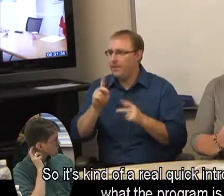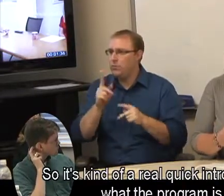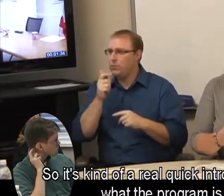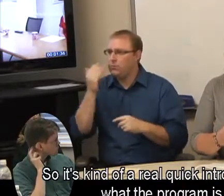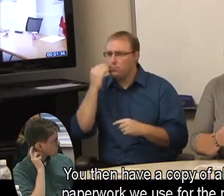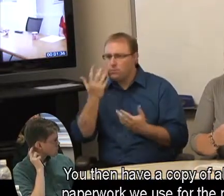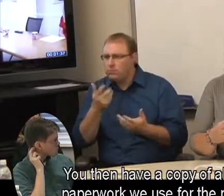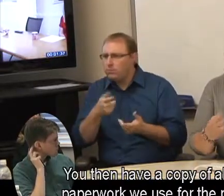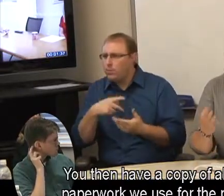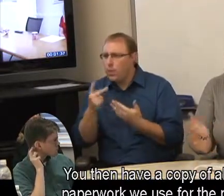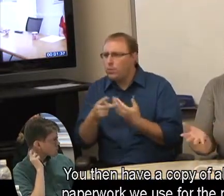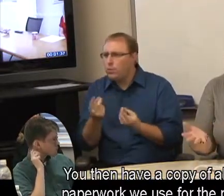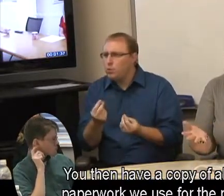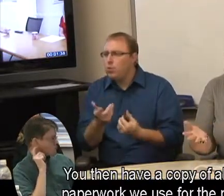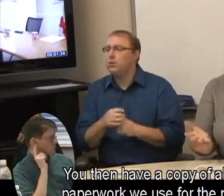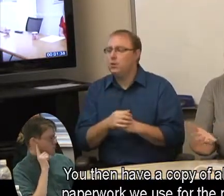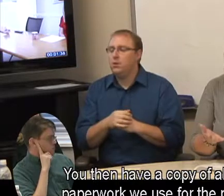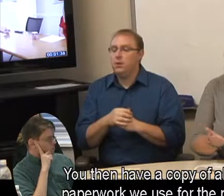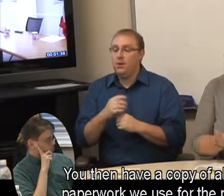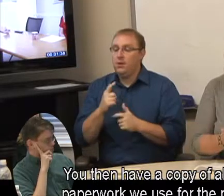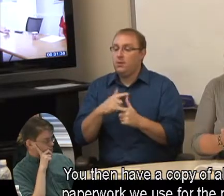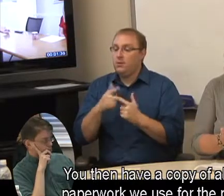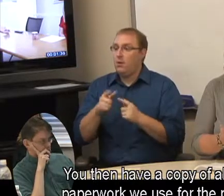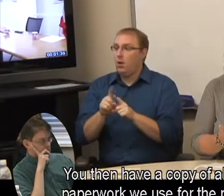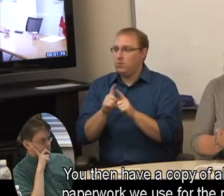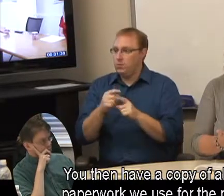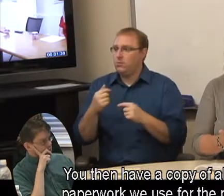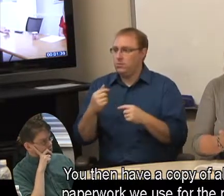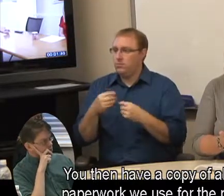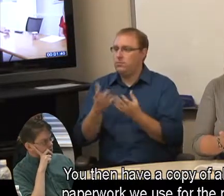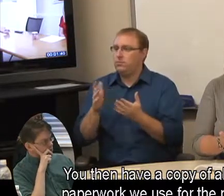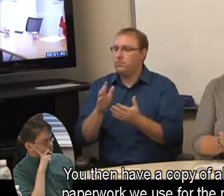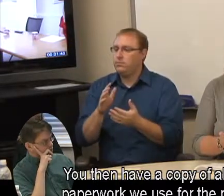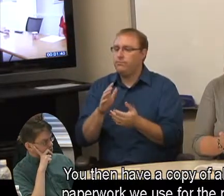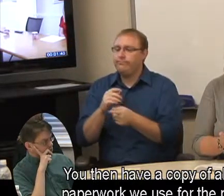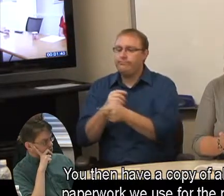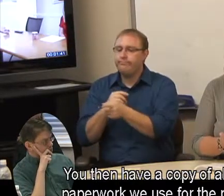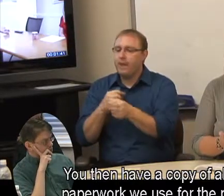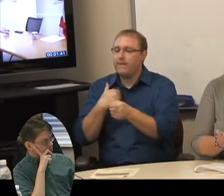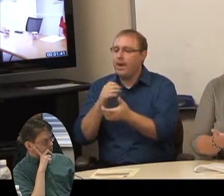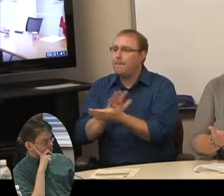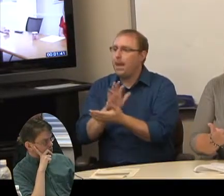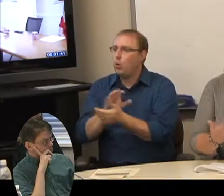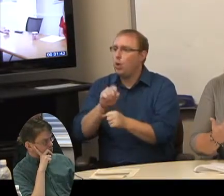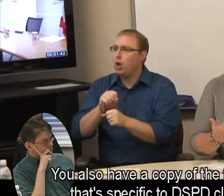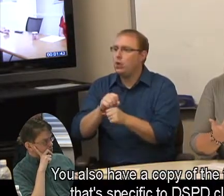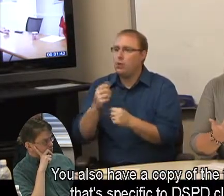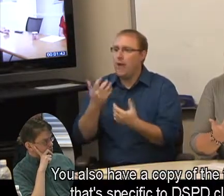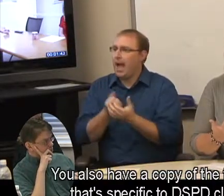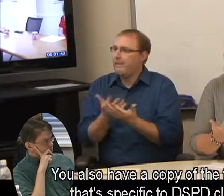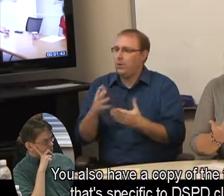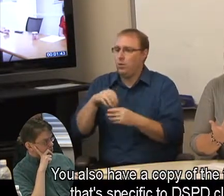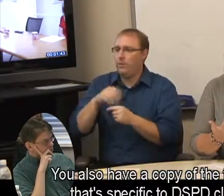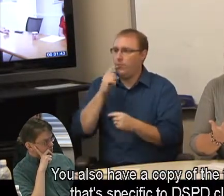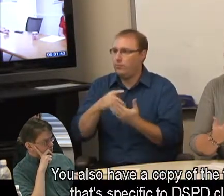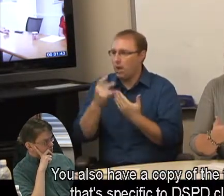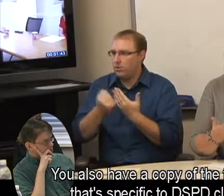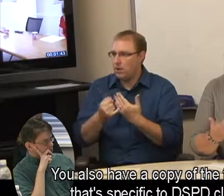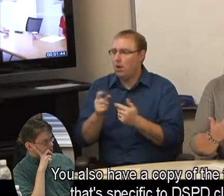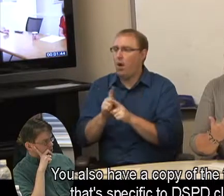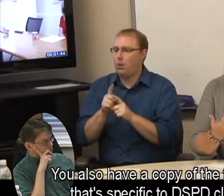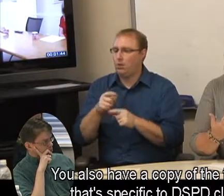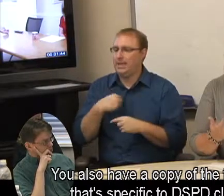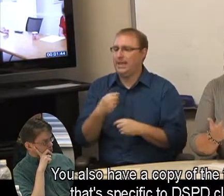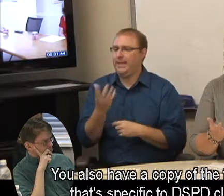is. You then have a copy of all of the paperwork we use for the project. You also have a copy